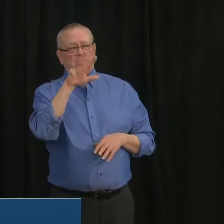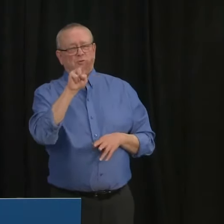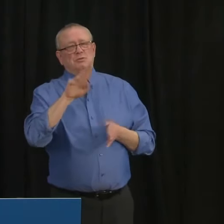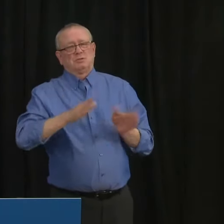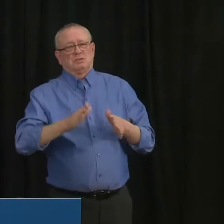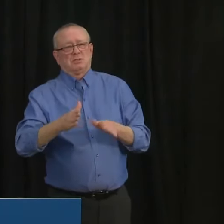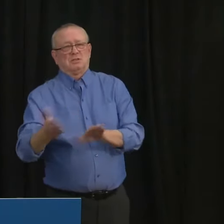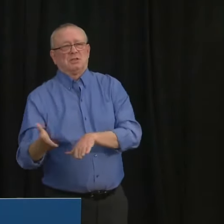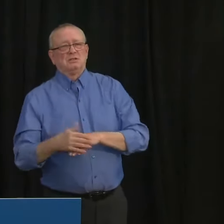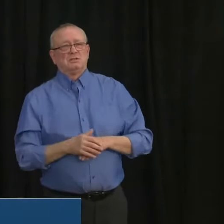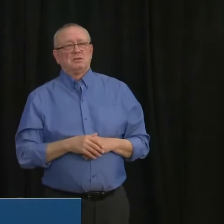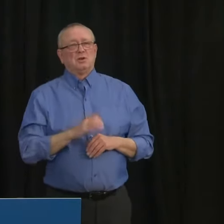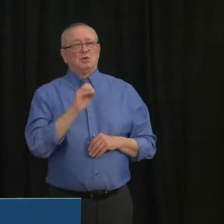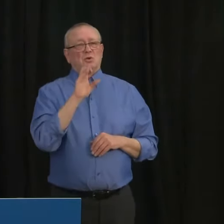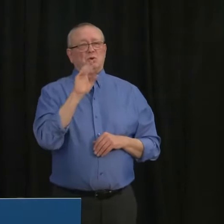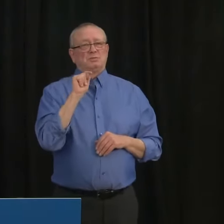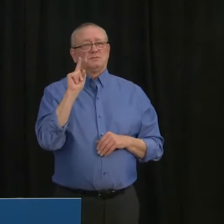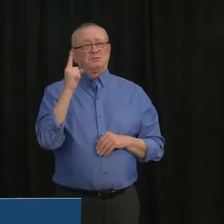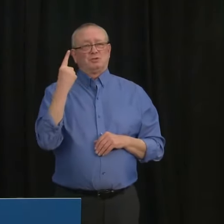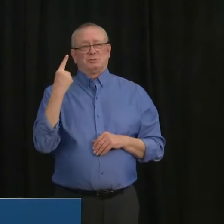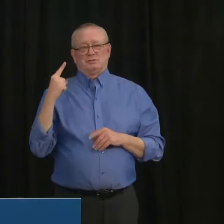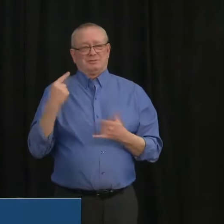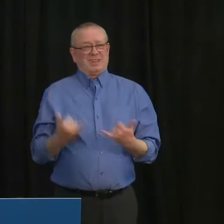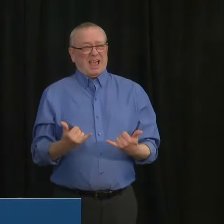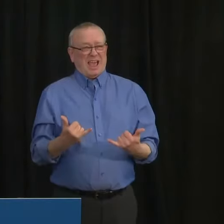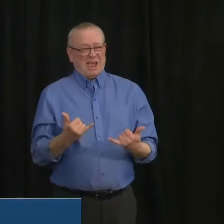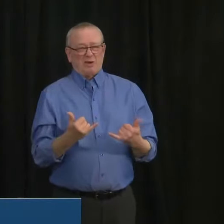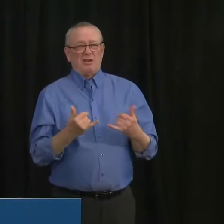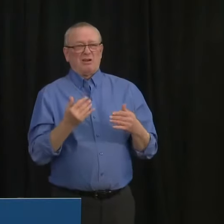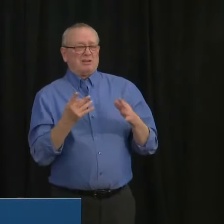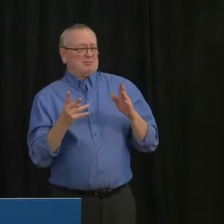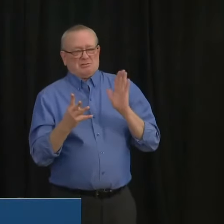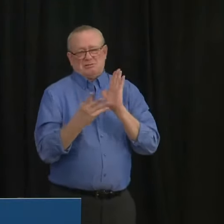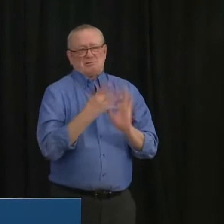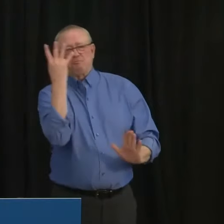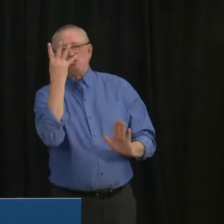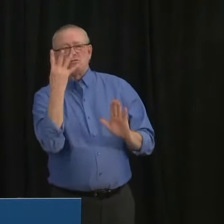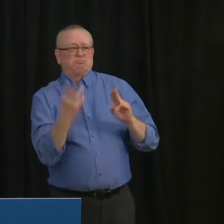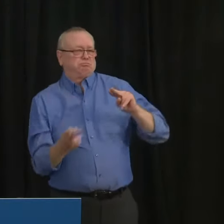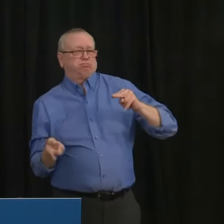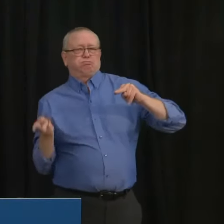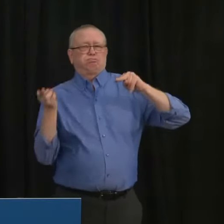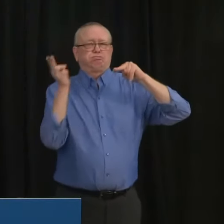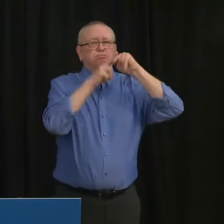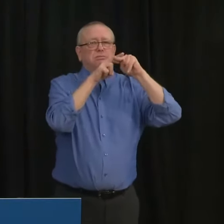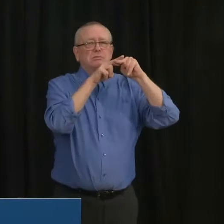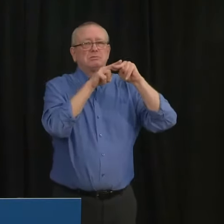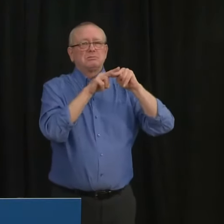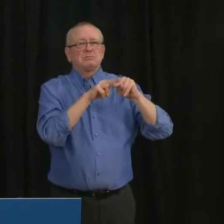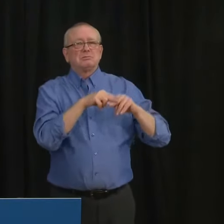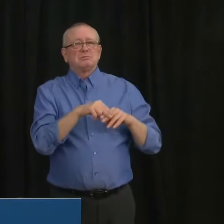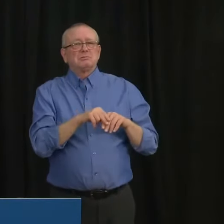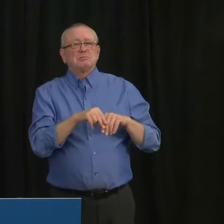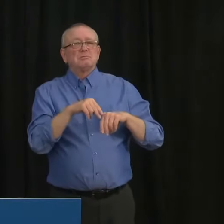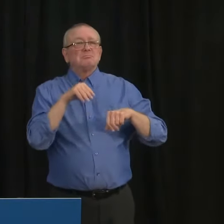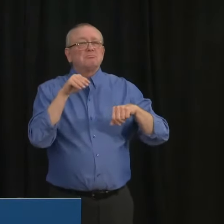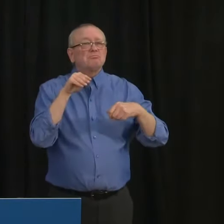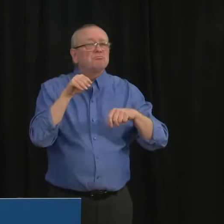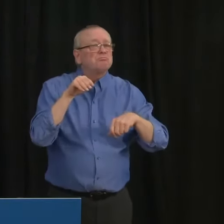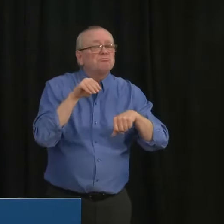1st and they are putting the lives of our most vulnerable our seniors at risk. These are our grandparents